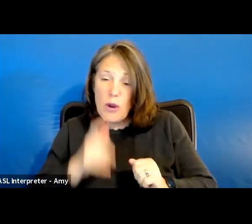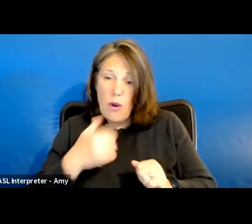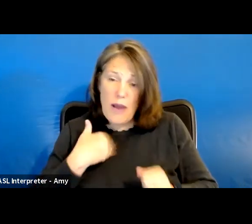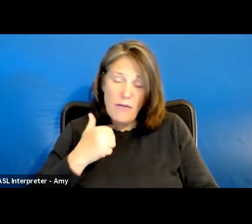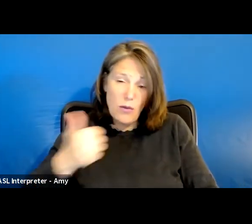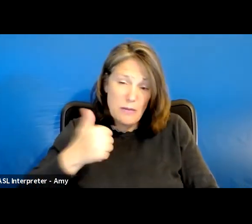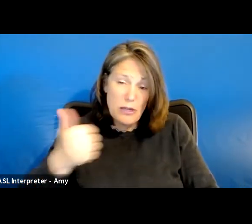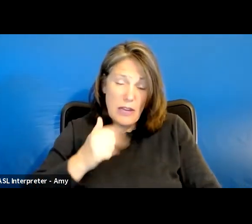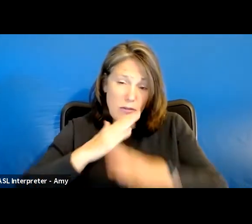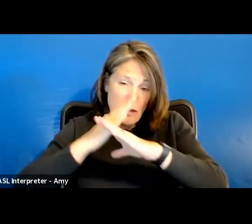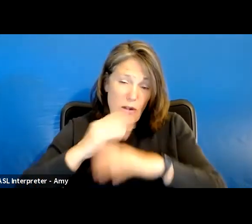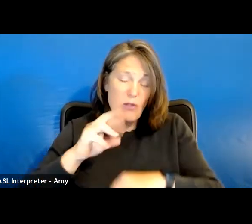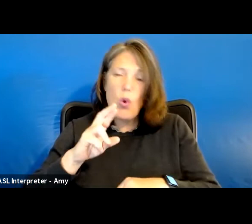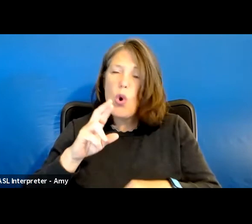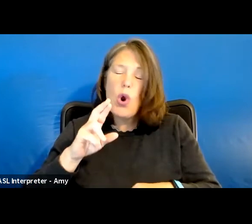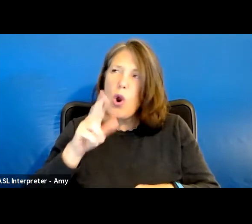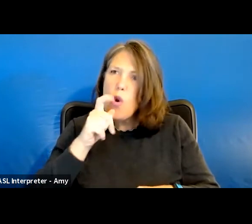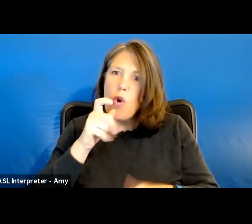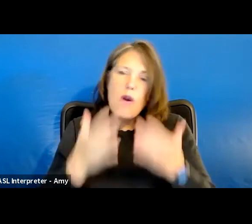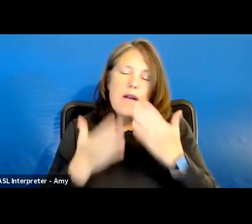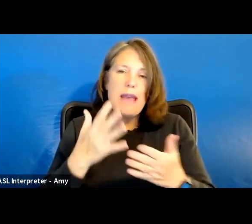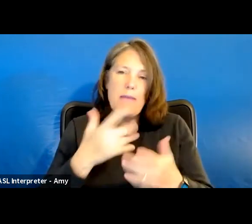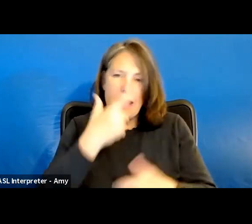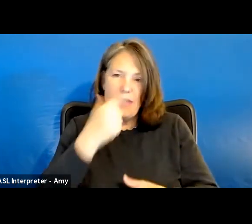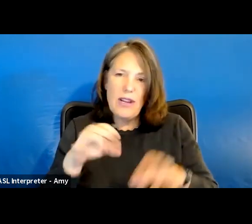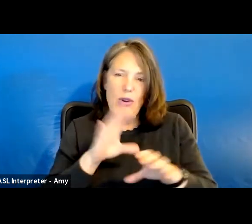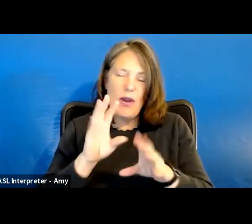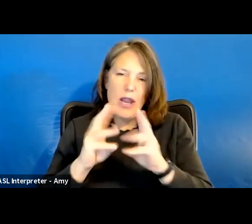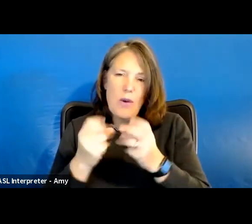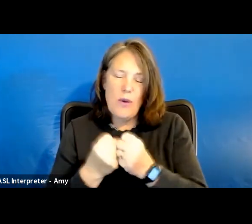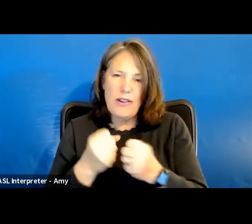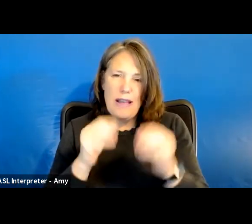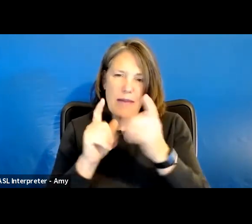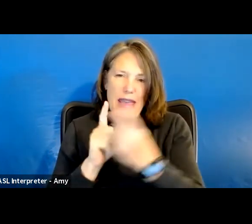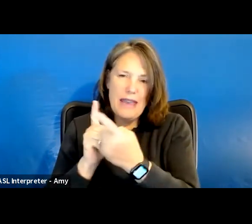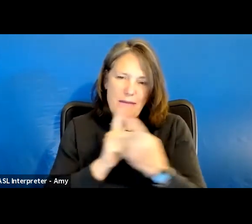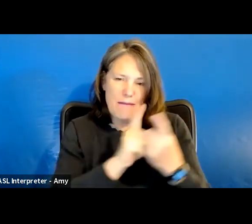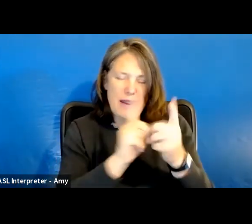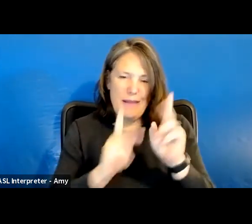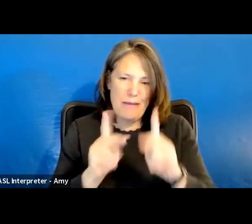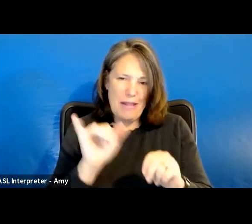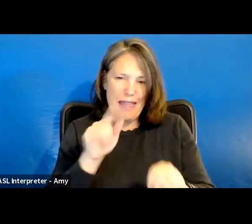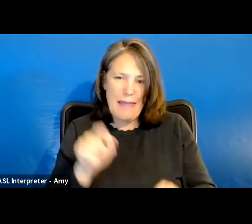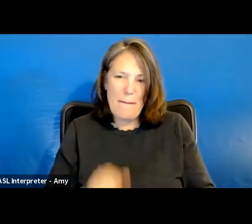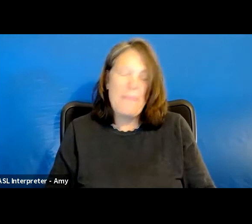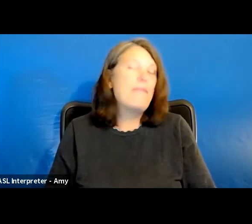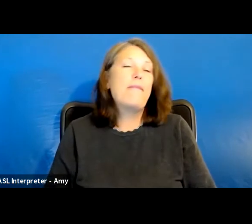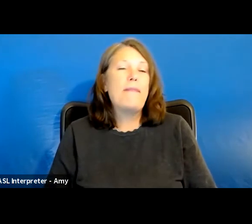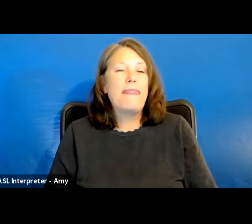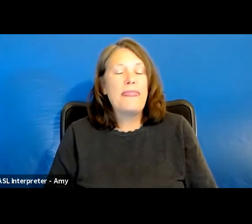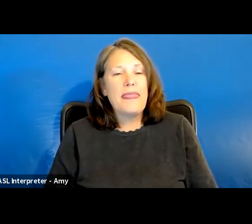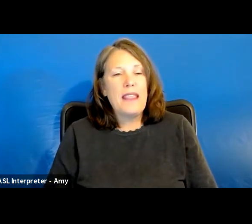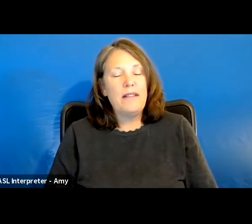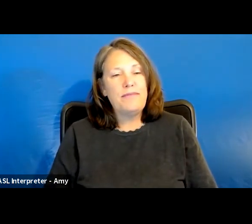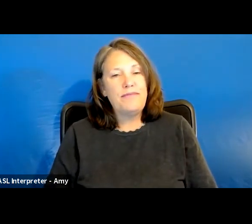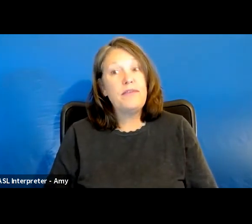barriers, or who may be interested in doing a workshop and meeting other people like them. Okay, so that's